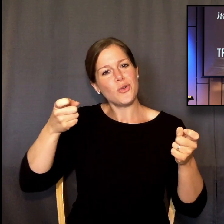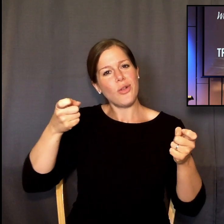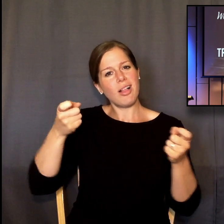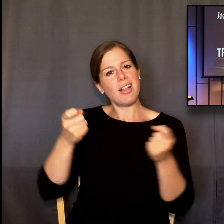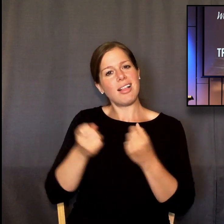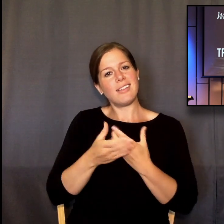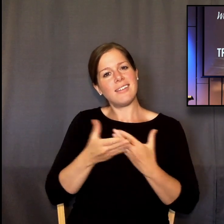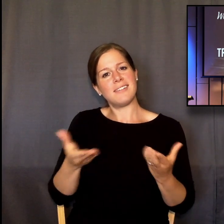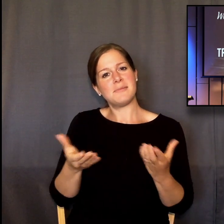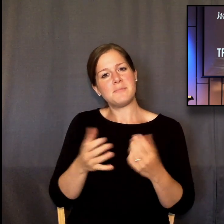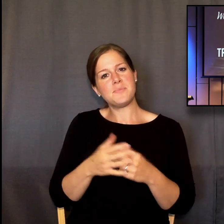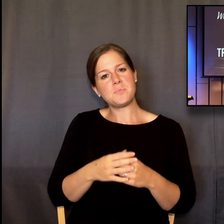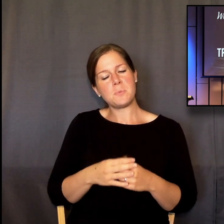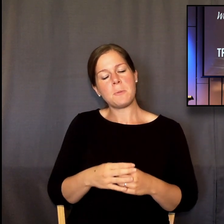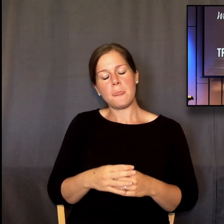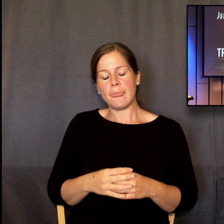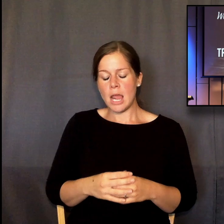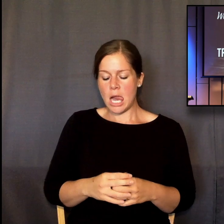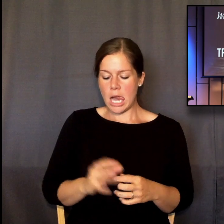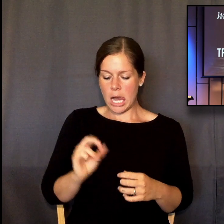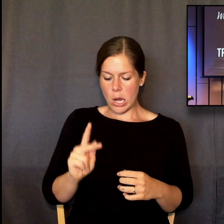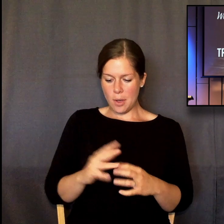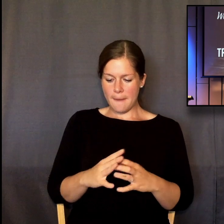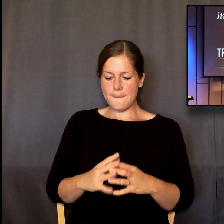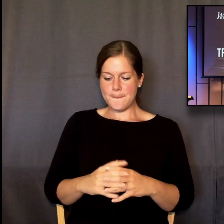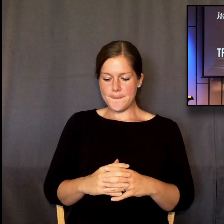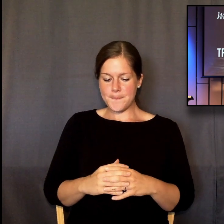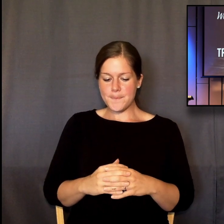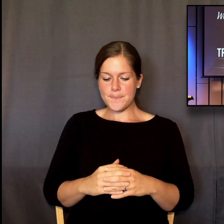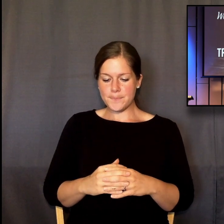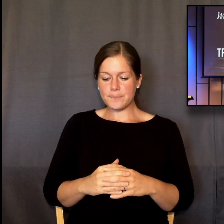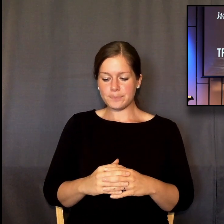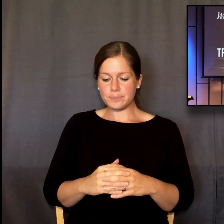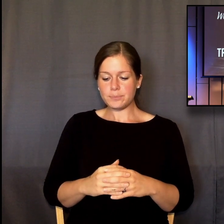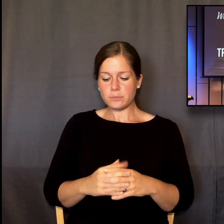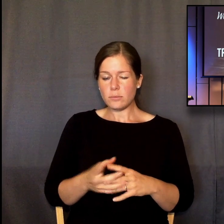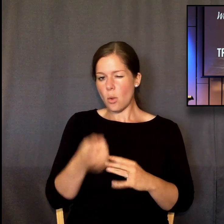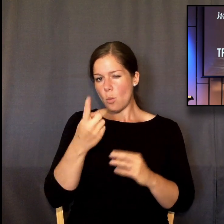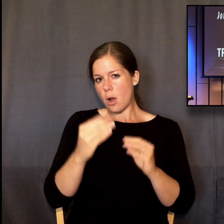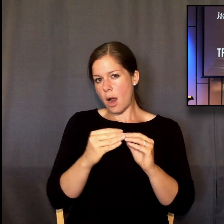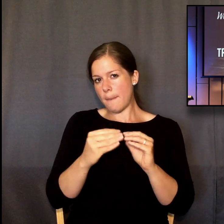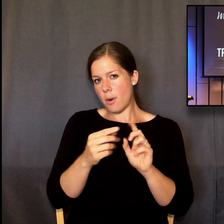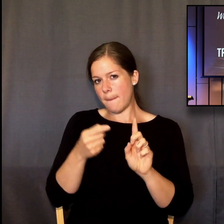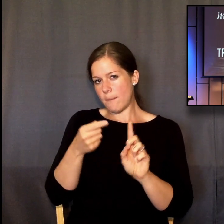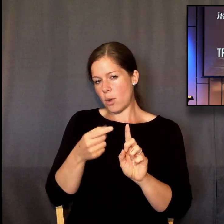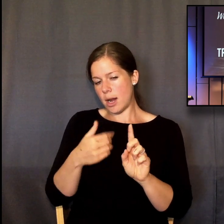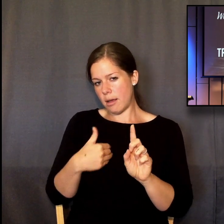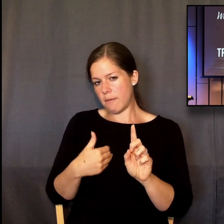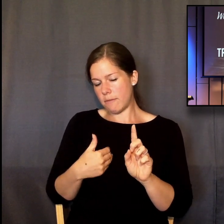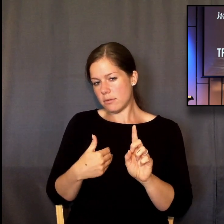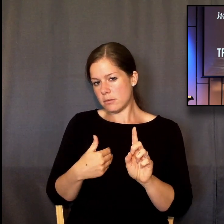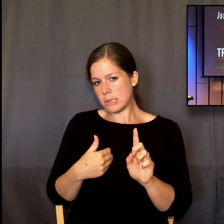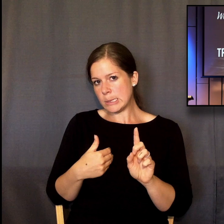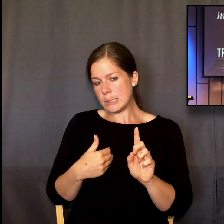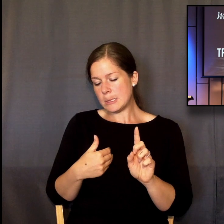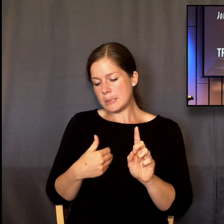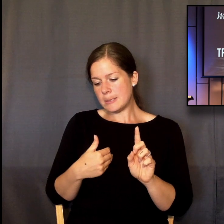one final thought flows from this truth, but it's not actually in the text of Ephesians 1.11, so we're going to have to go to other places to find it.